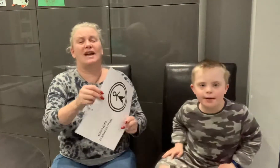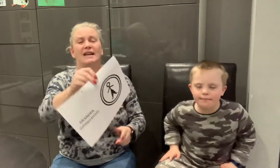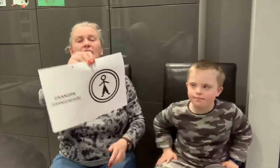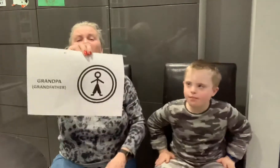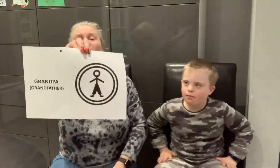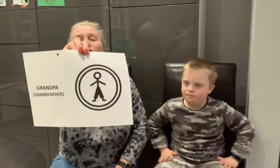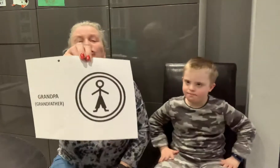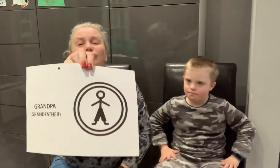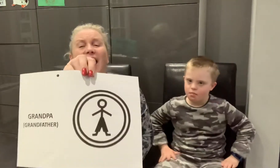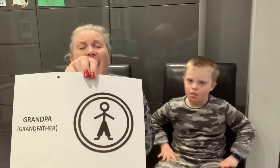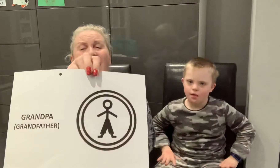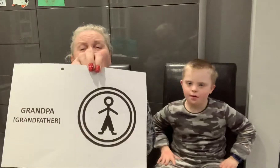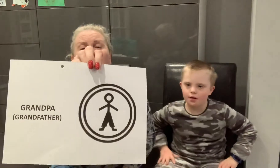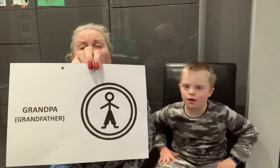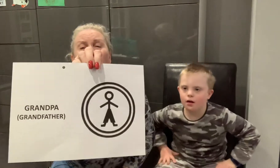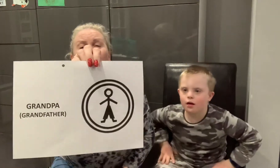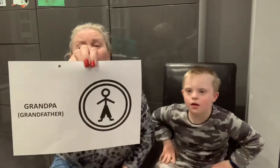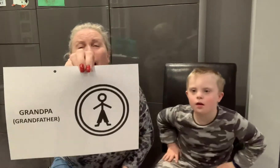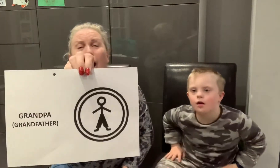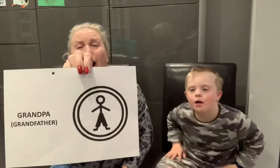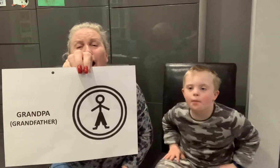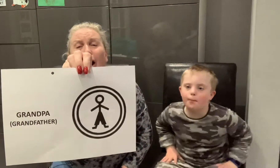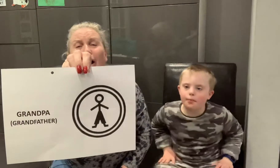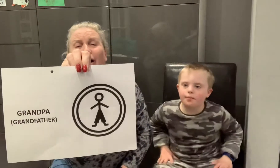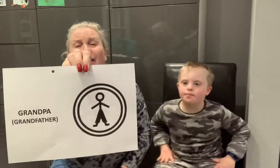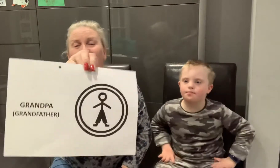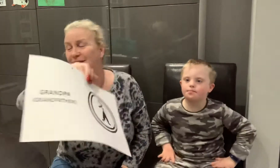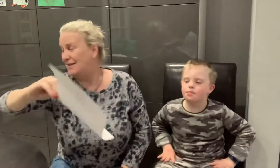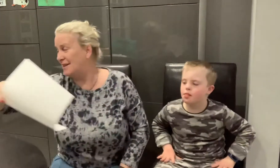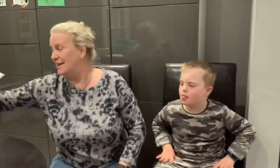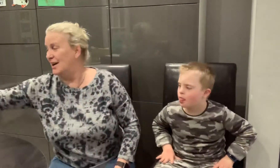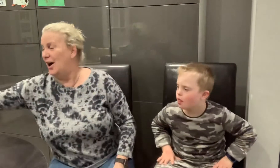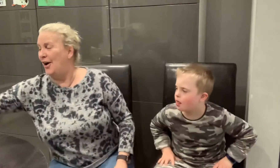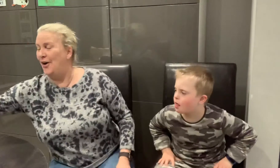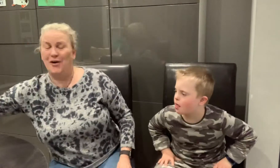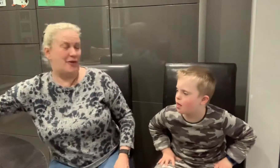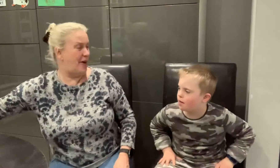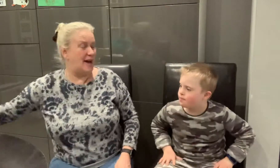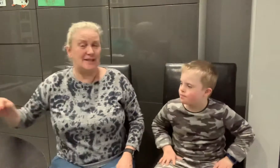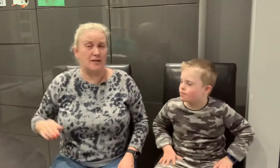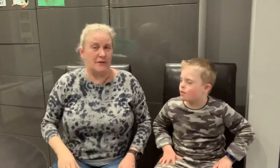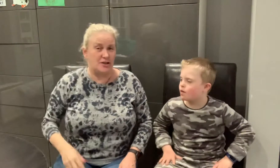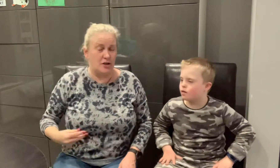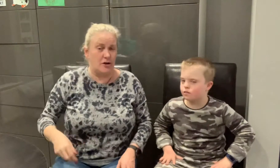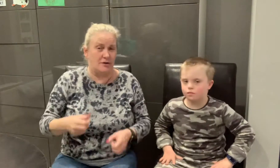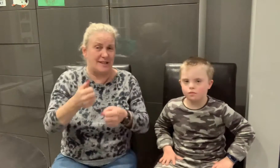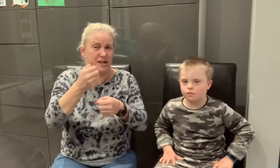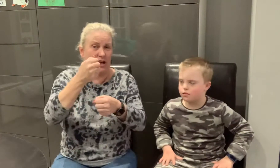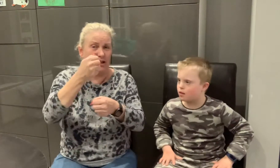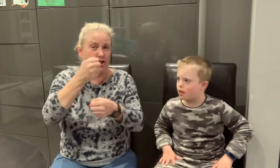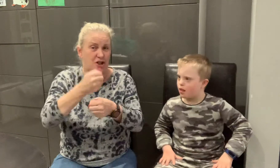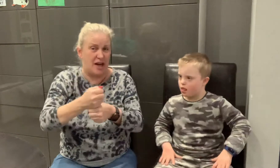grandpa all right so it's two content it's like G